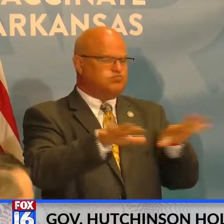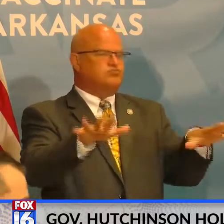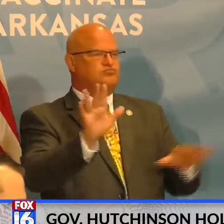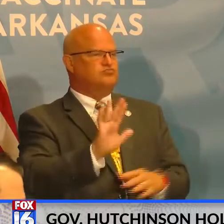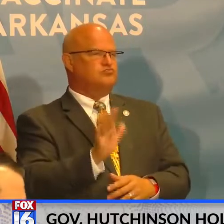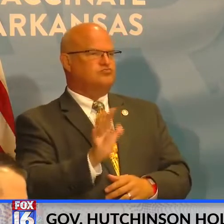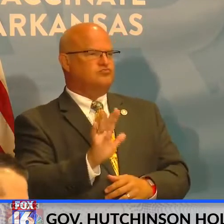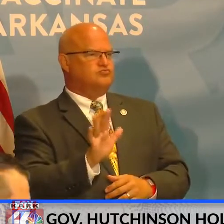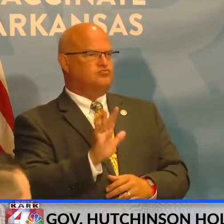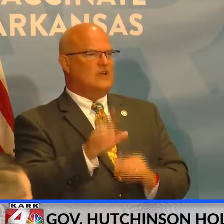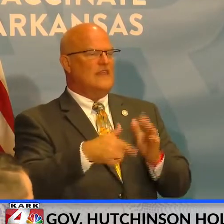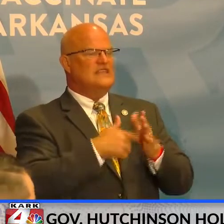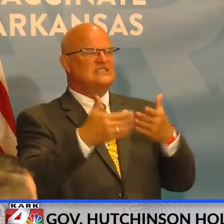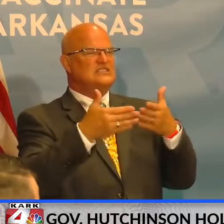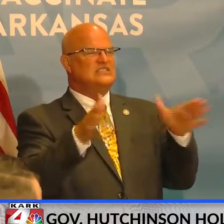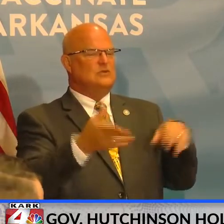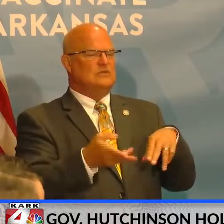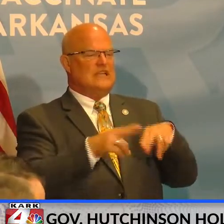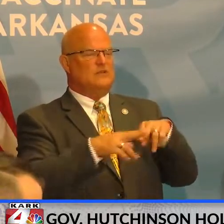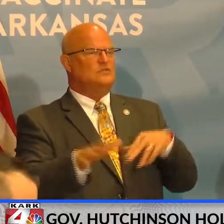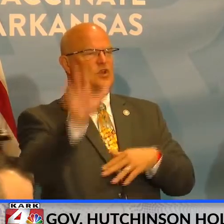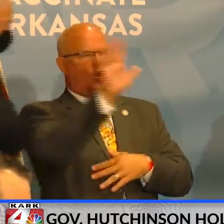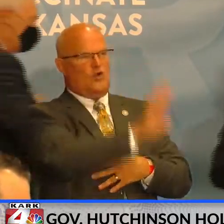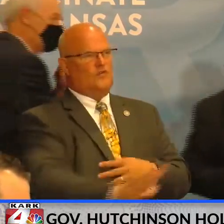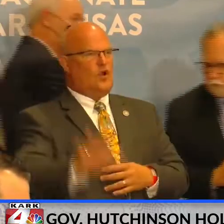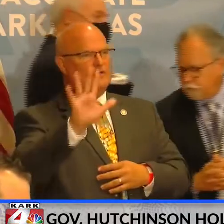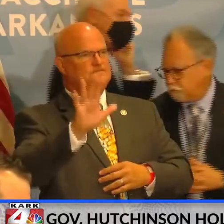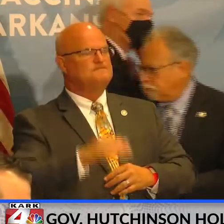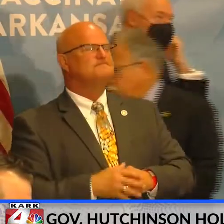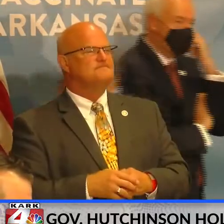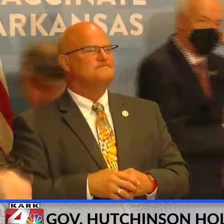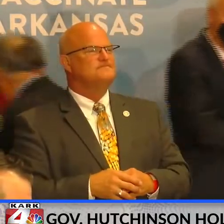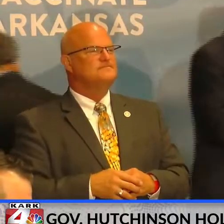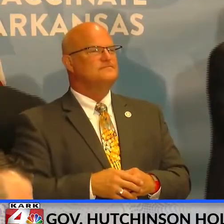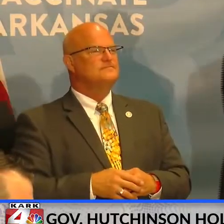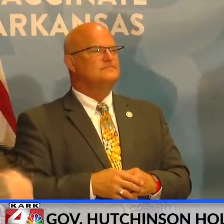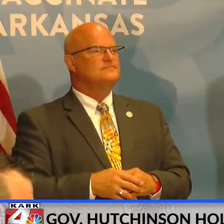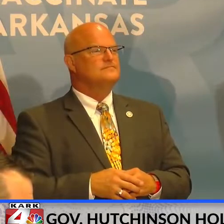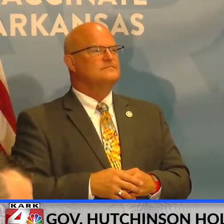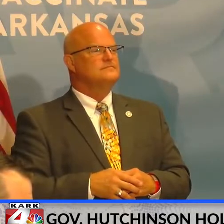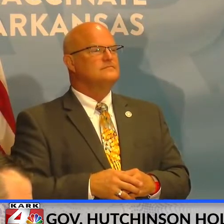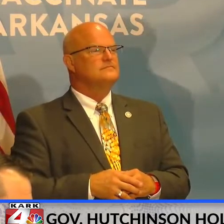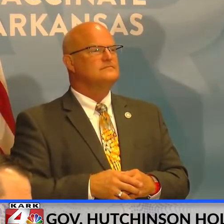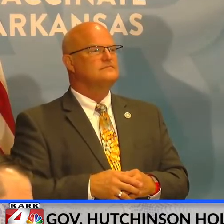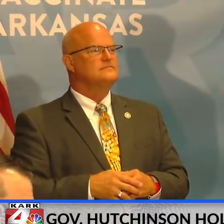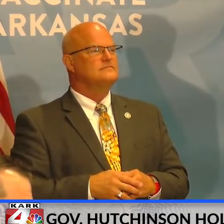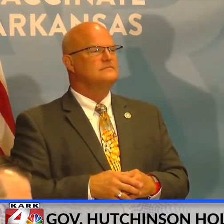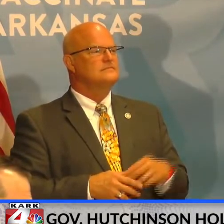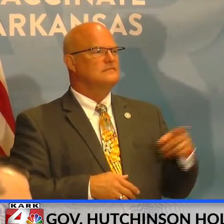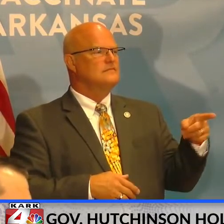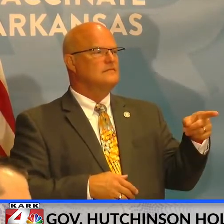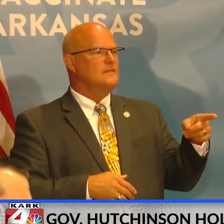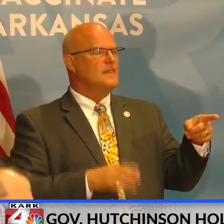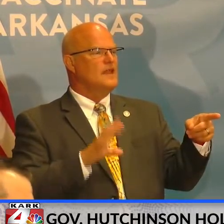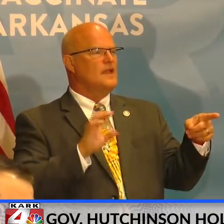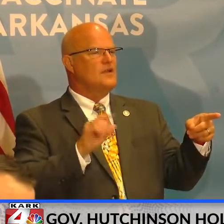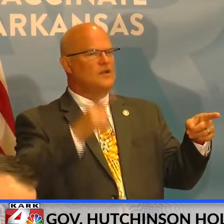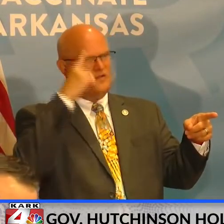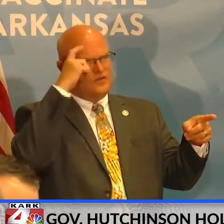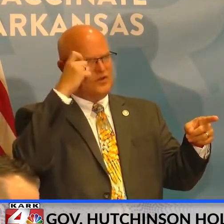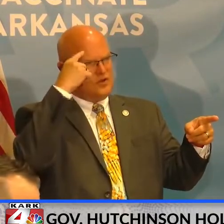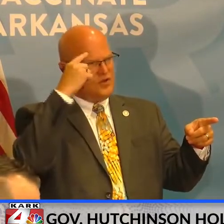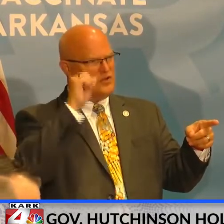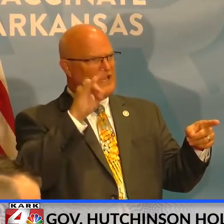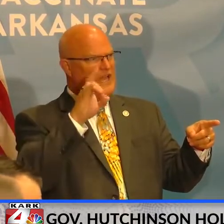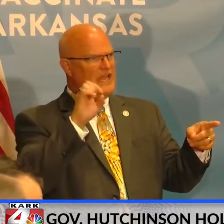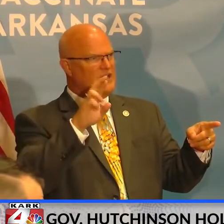that this is a just a general increase overall for Colonel Adair. But is the state